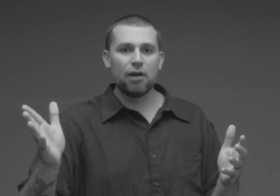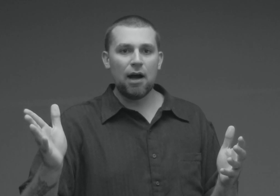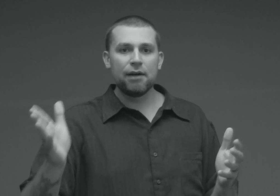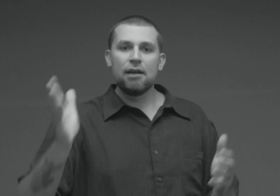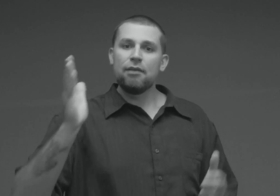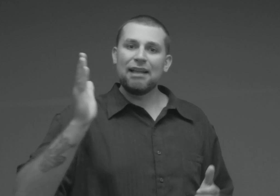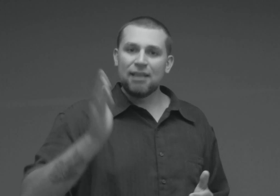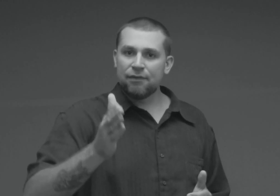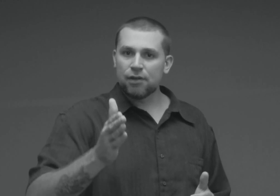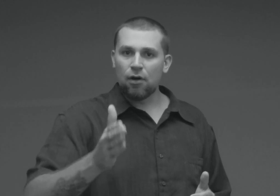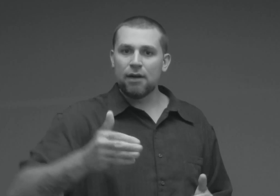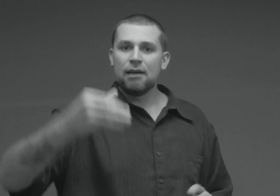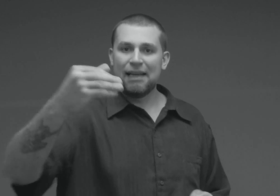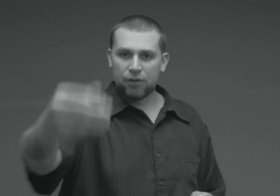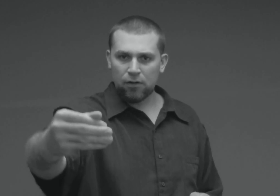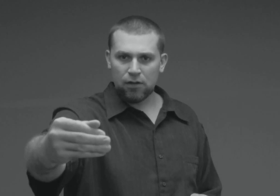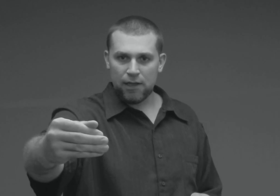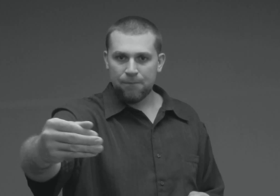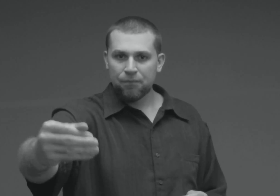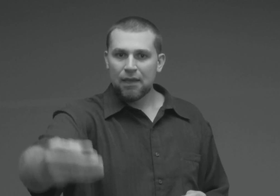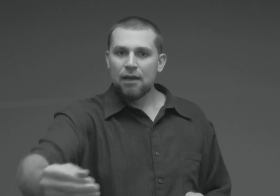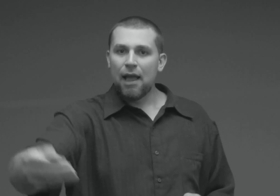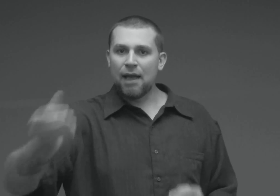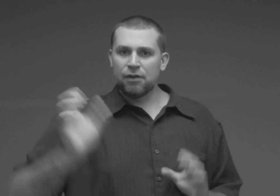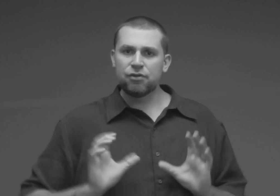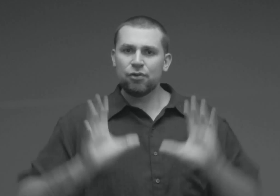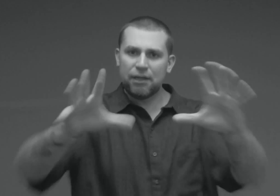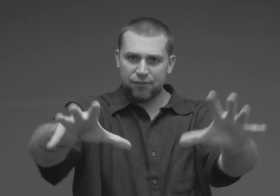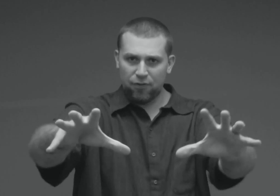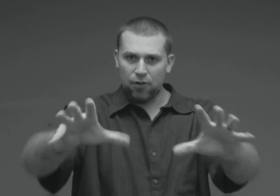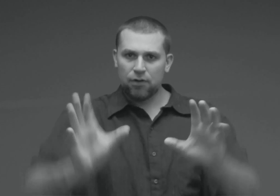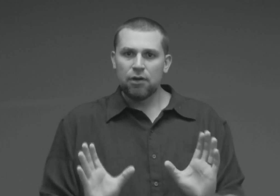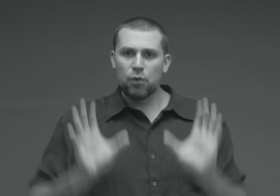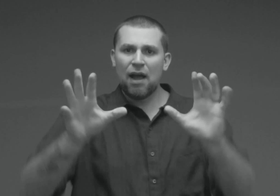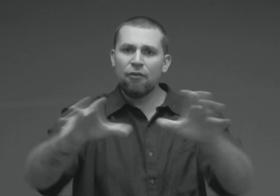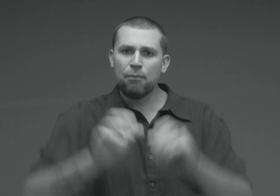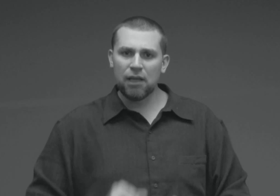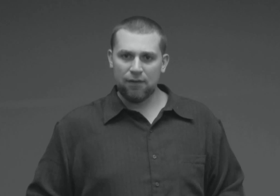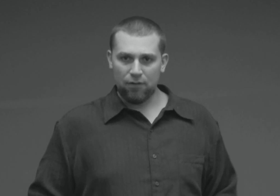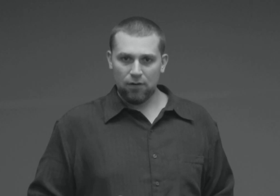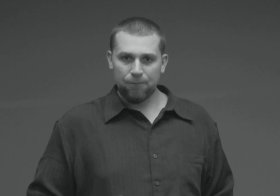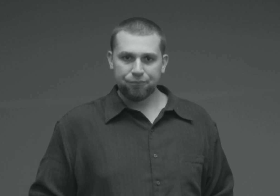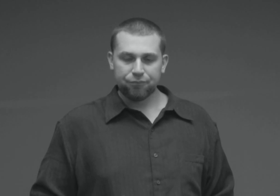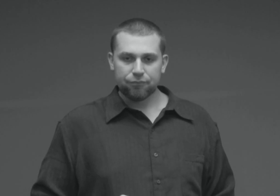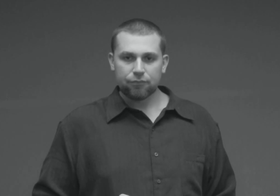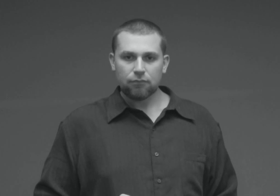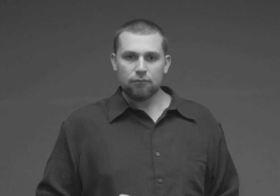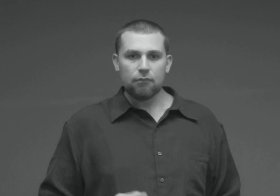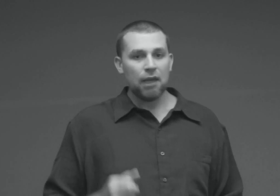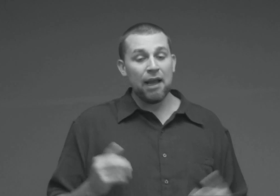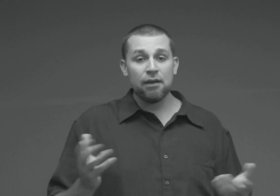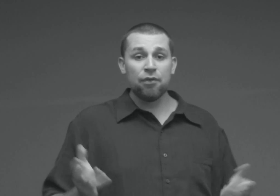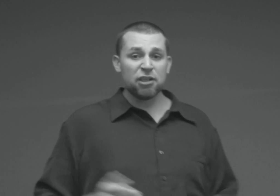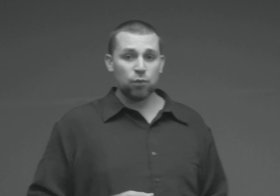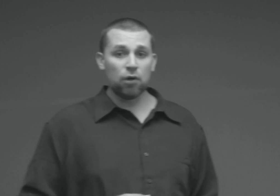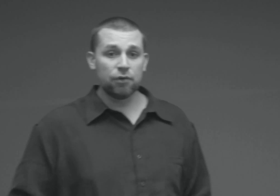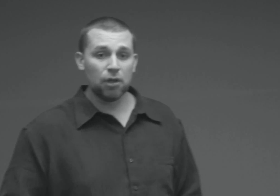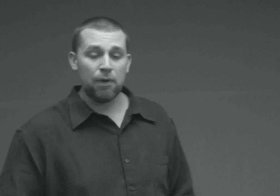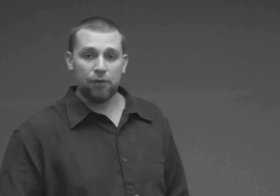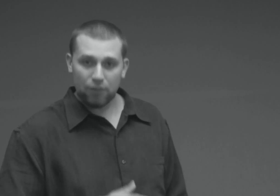God, that lives on eternally and is transferred to every believer. And this will contribute to